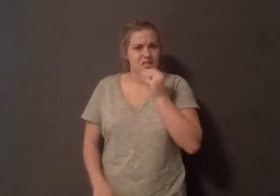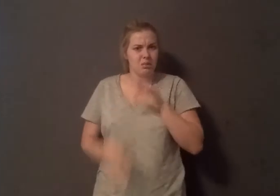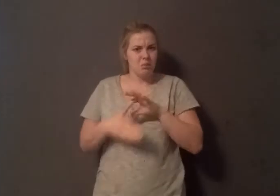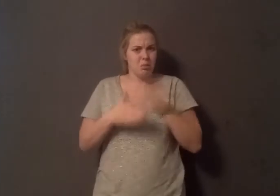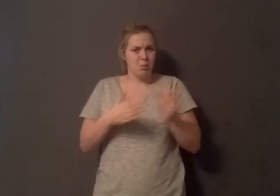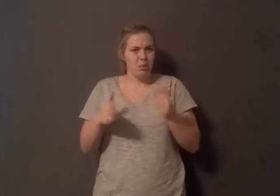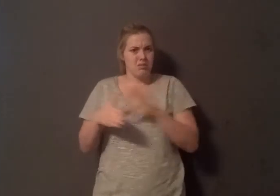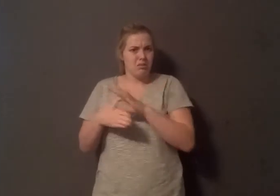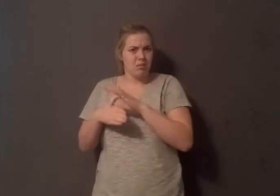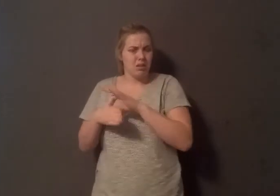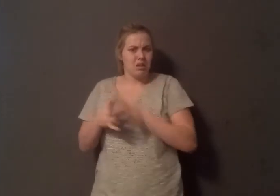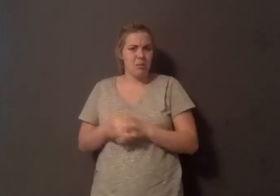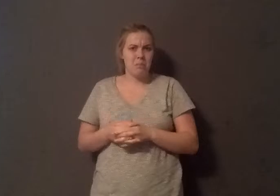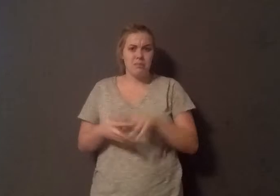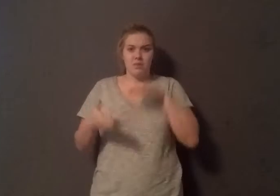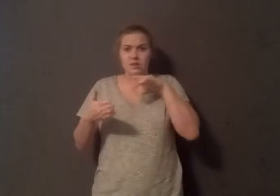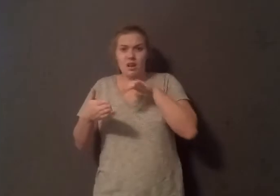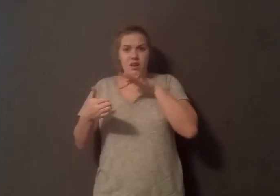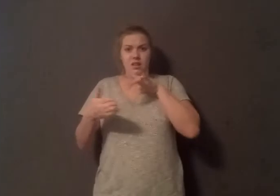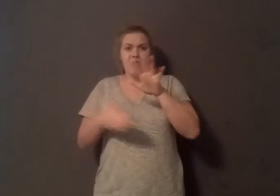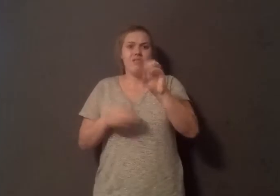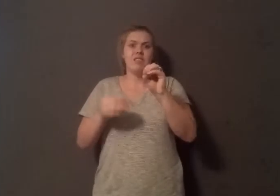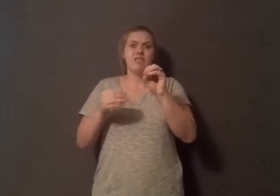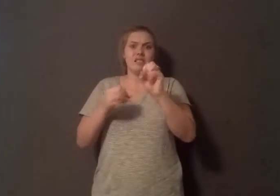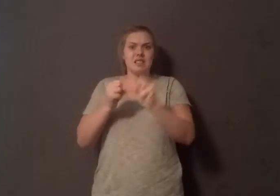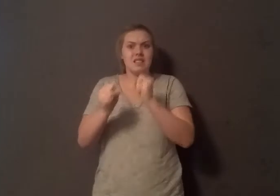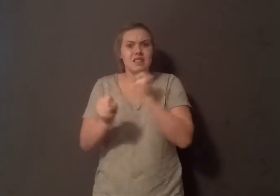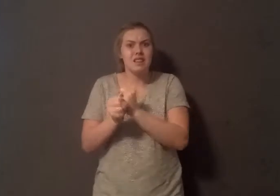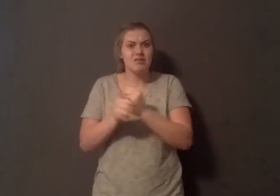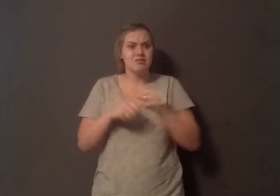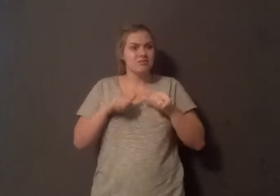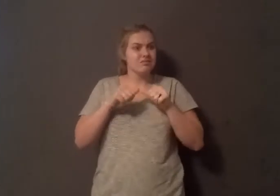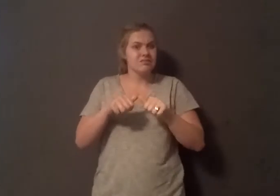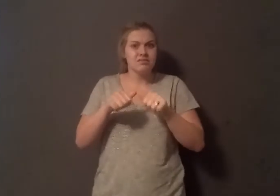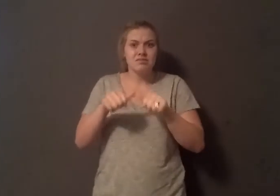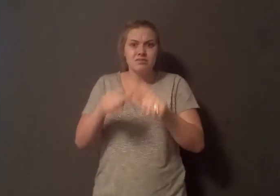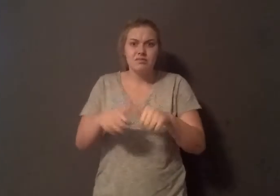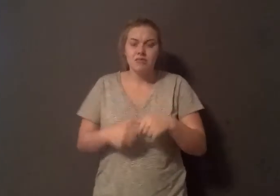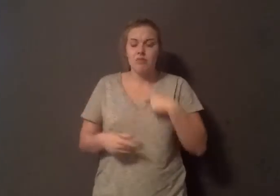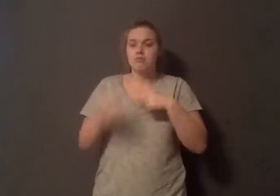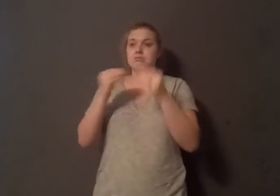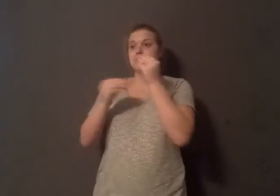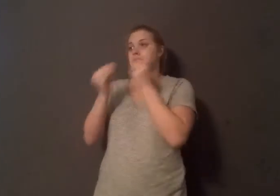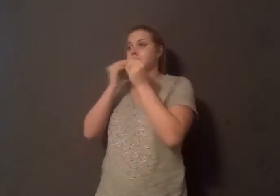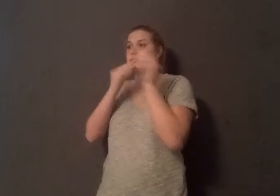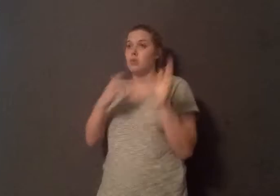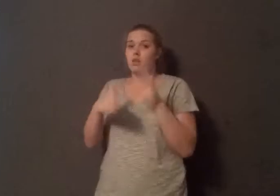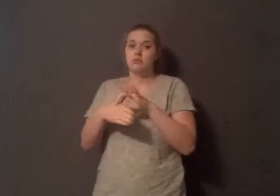around for 50 years. I couldn't believe I'd been eating processed meats virtually my entire life and was just now